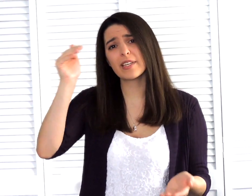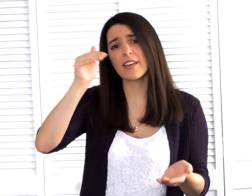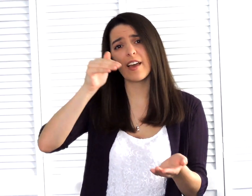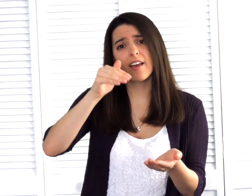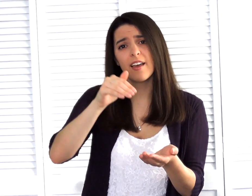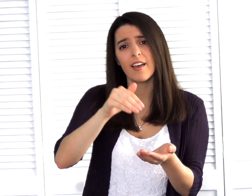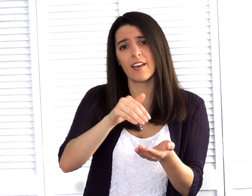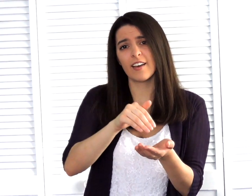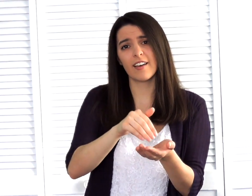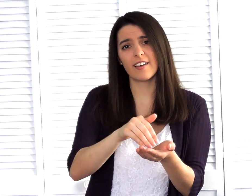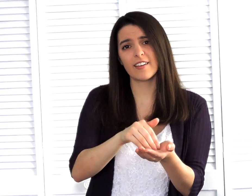again